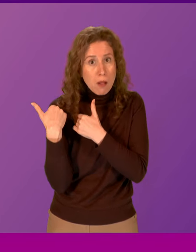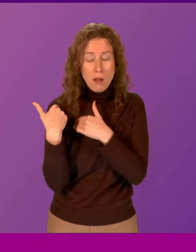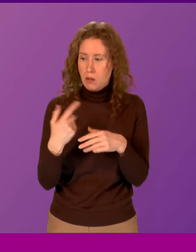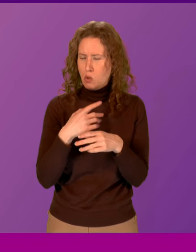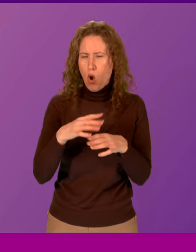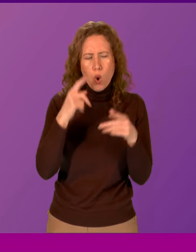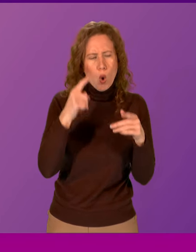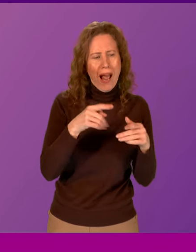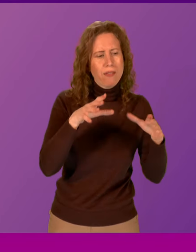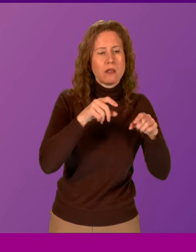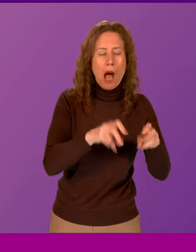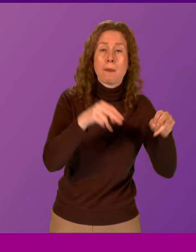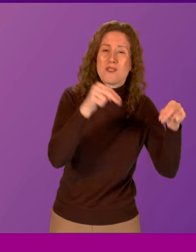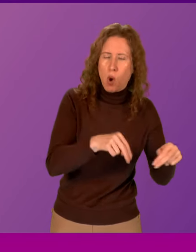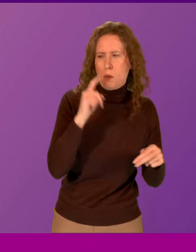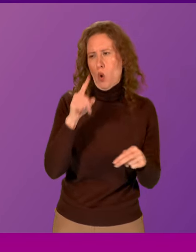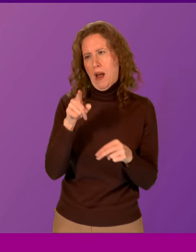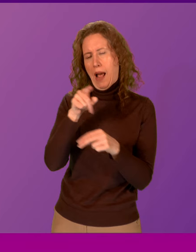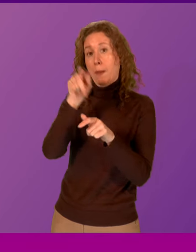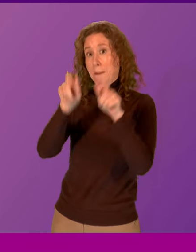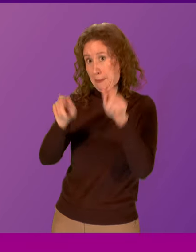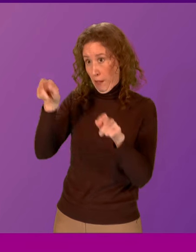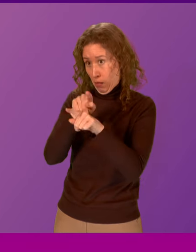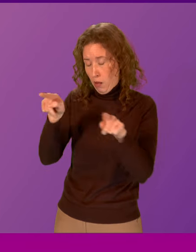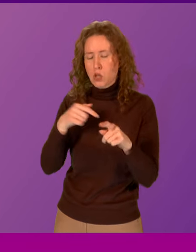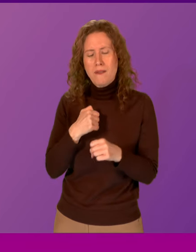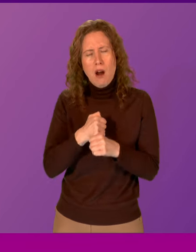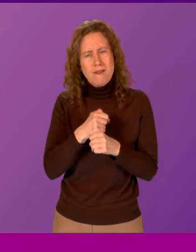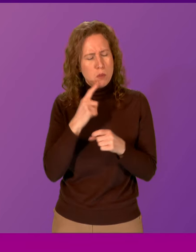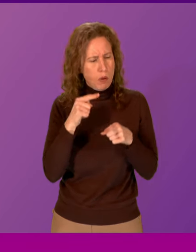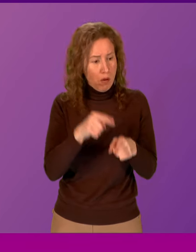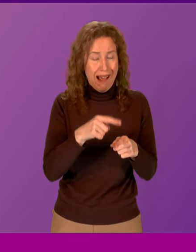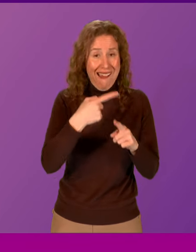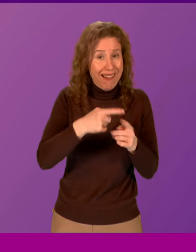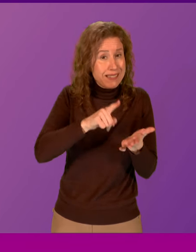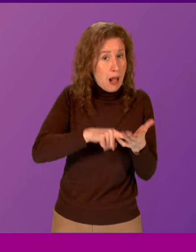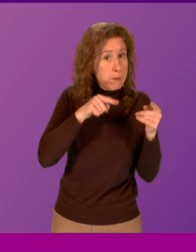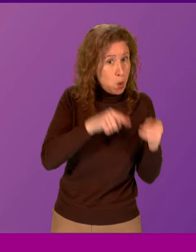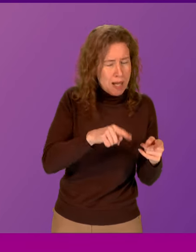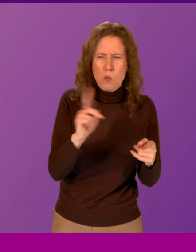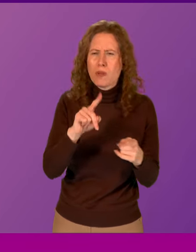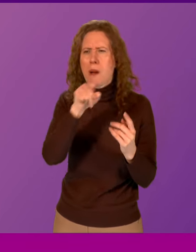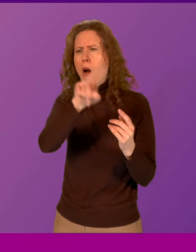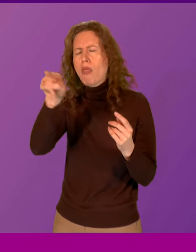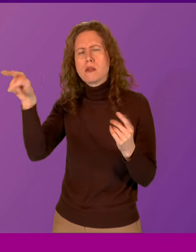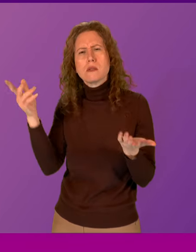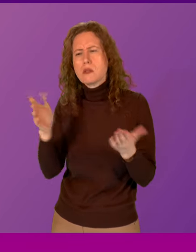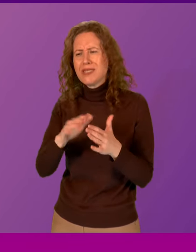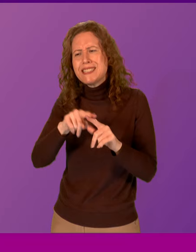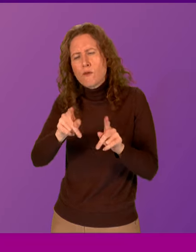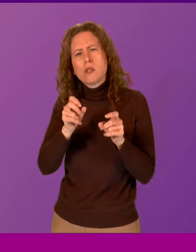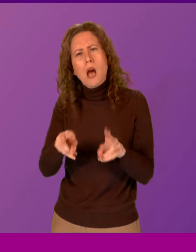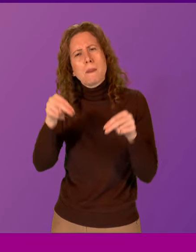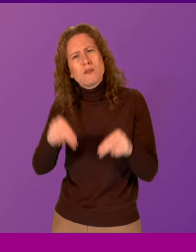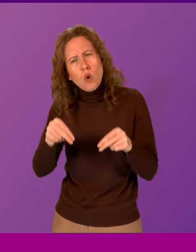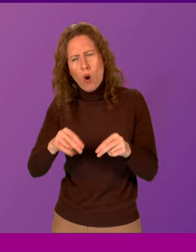breed. So if the government can act on XL bullies, what will it take for them to protect people like Kirstein and so many others that they have repeatedly